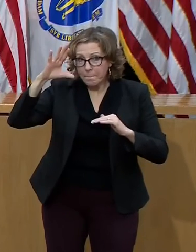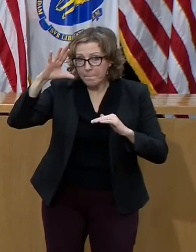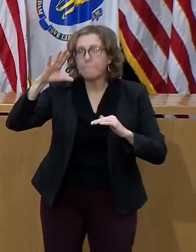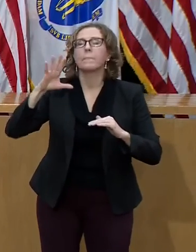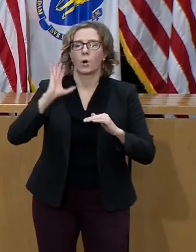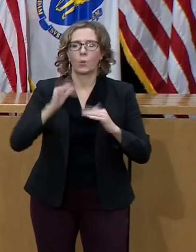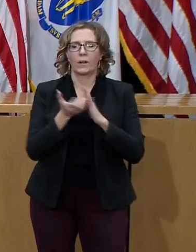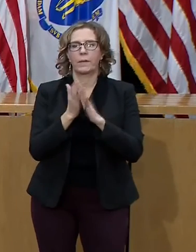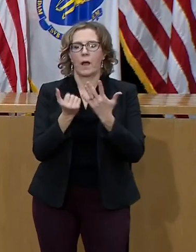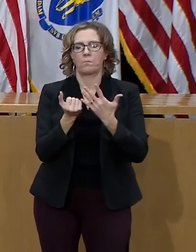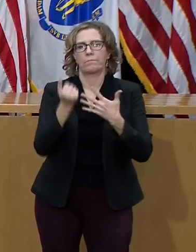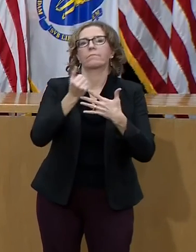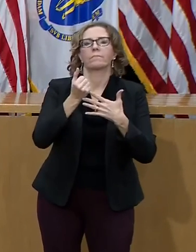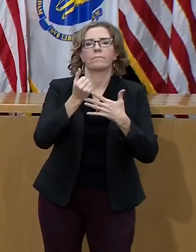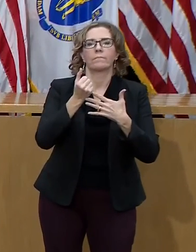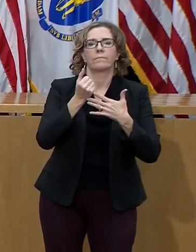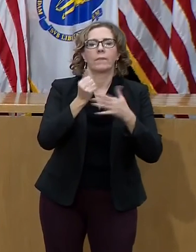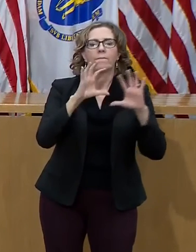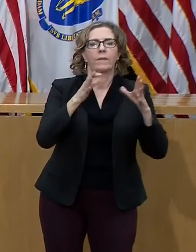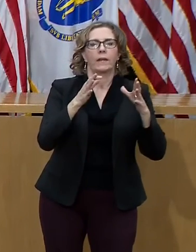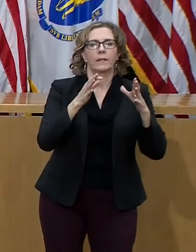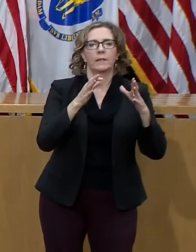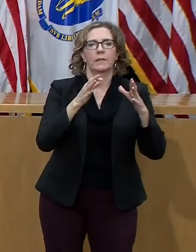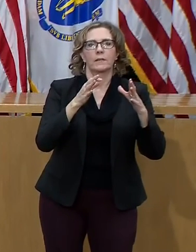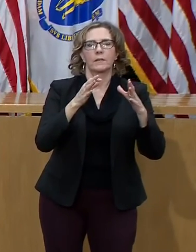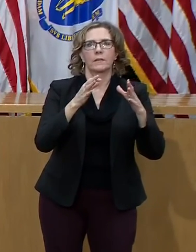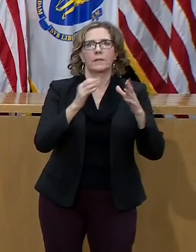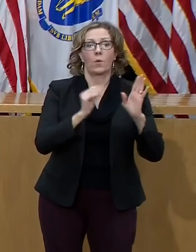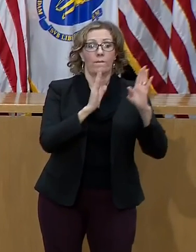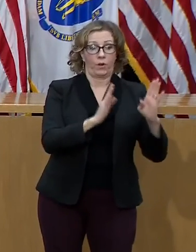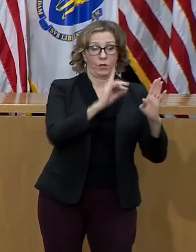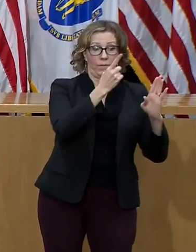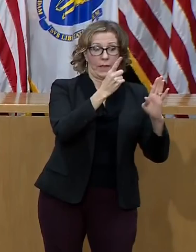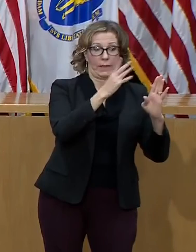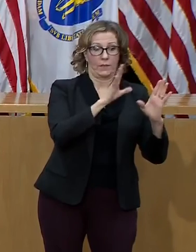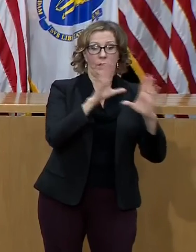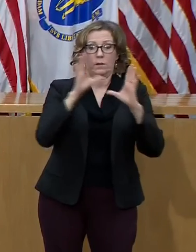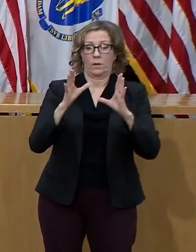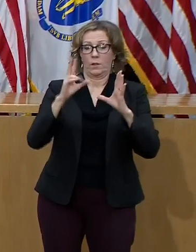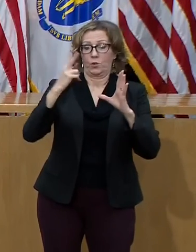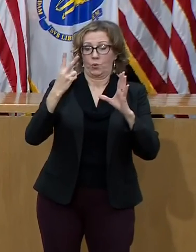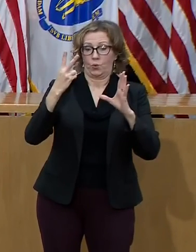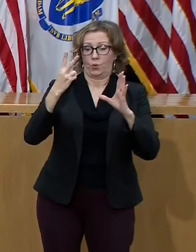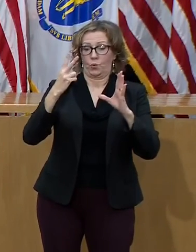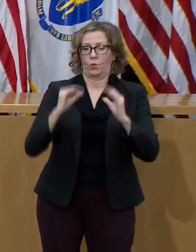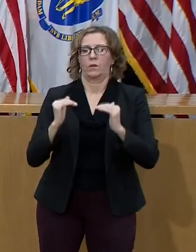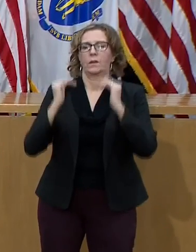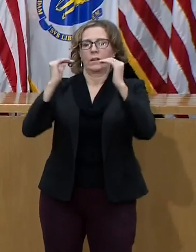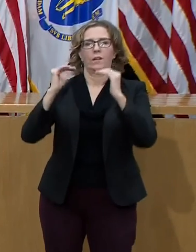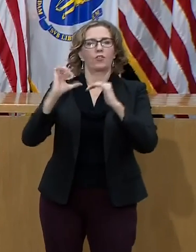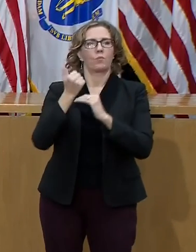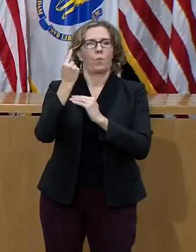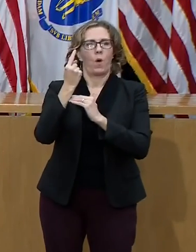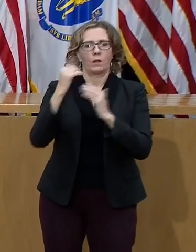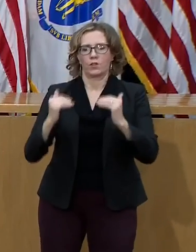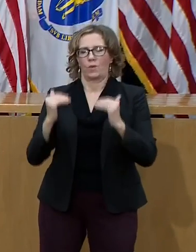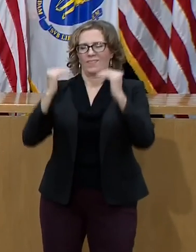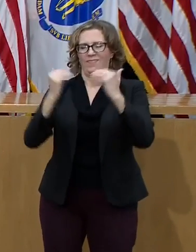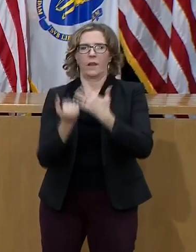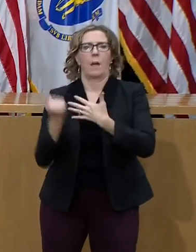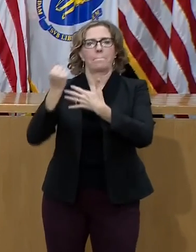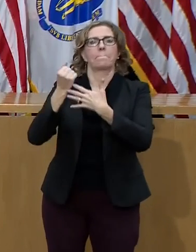1 along with individuals of all ages with 2 plus comorbidities. This change impacts approximately